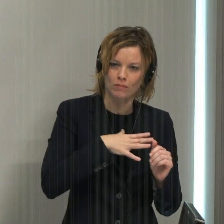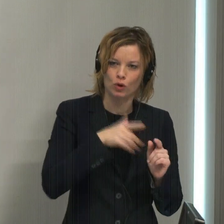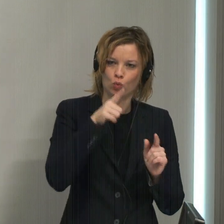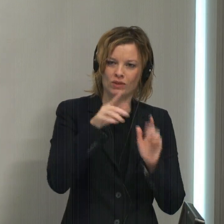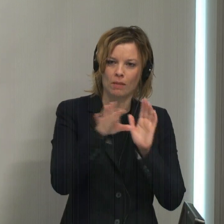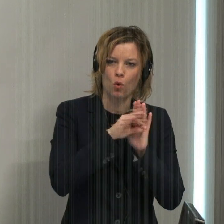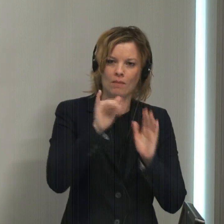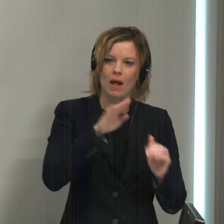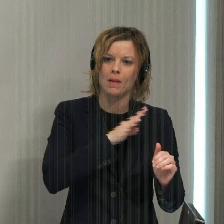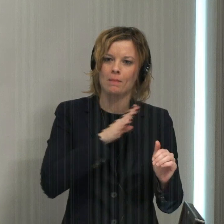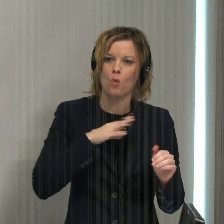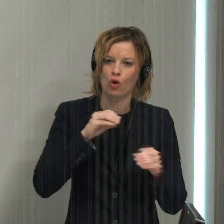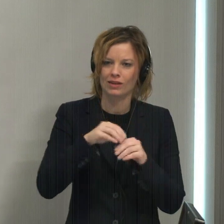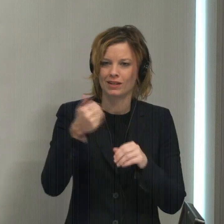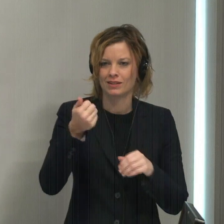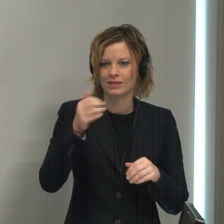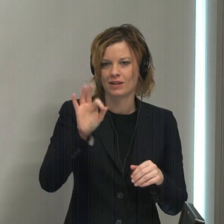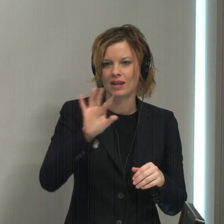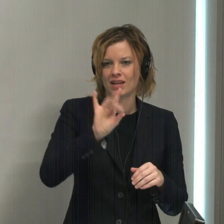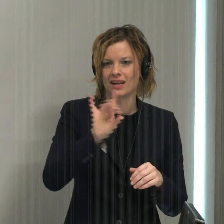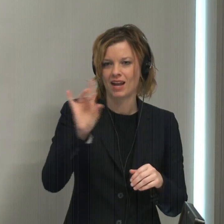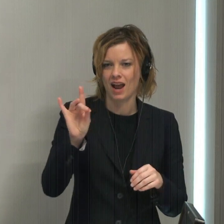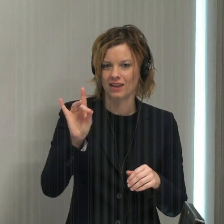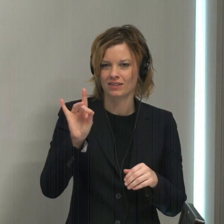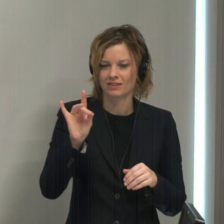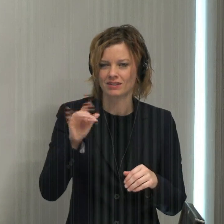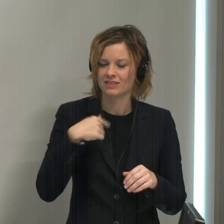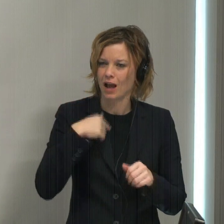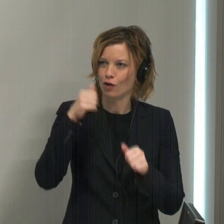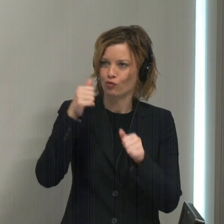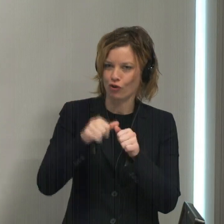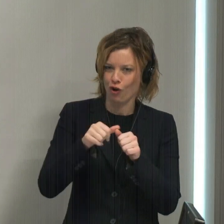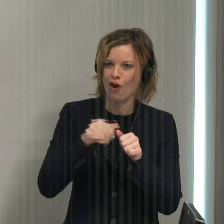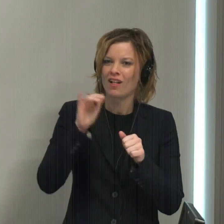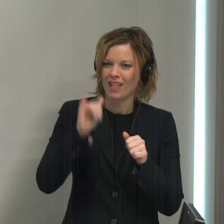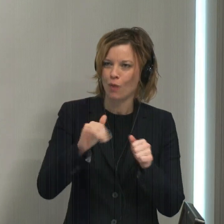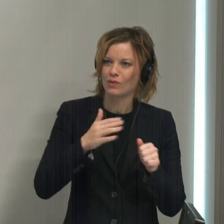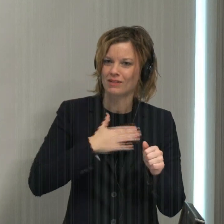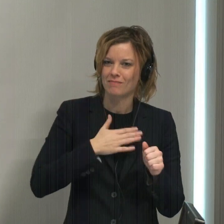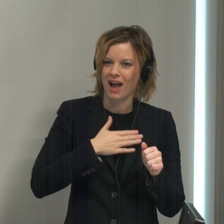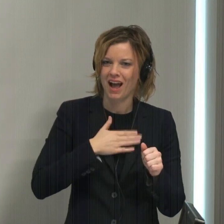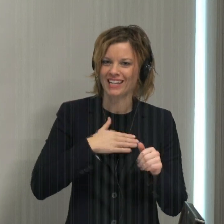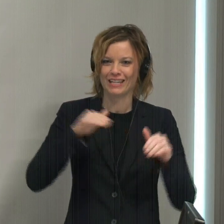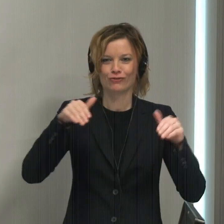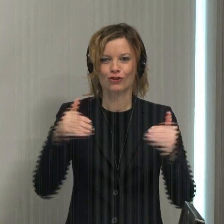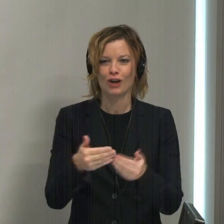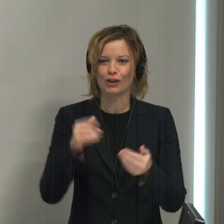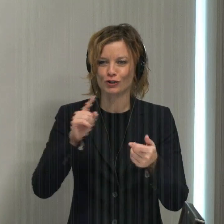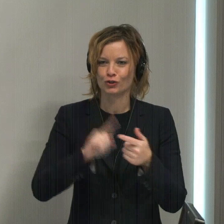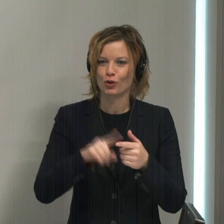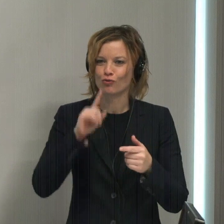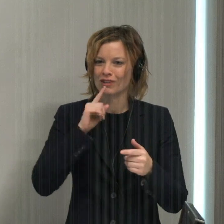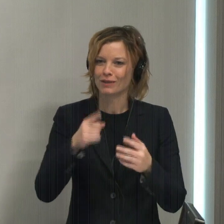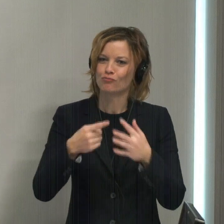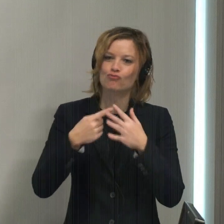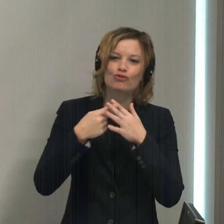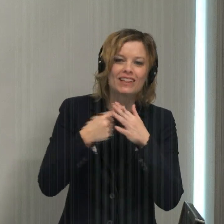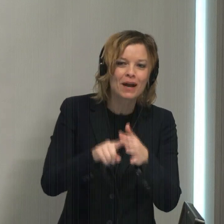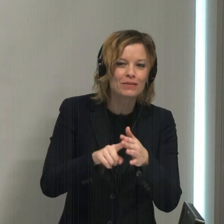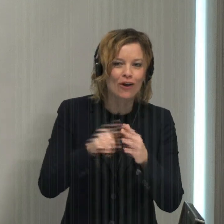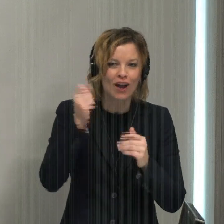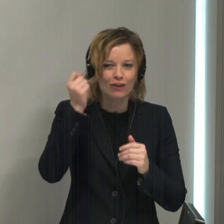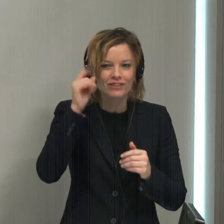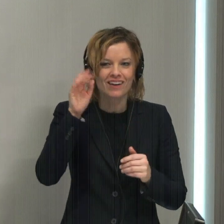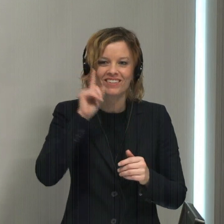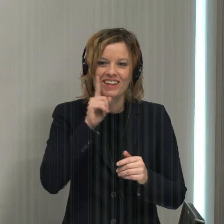appointed by the board in the year 1988. As I recall, that was my introduction to a preliminary understanding